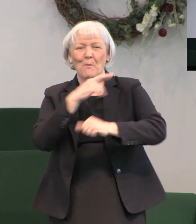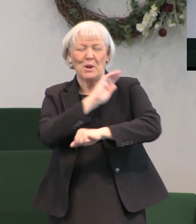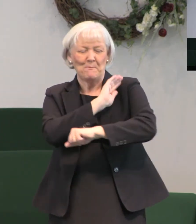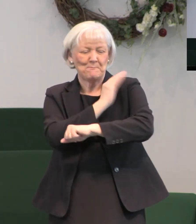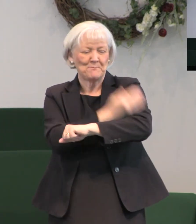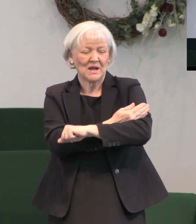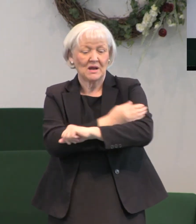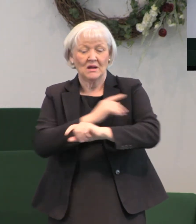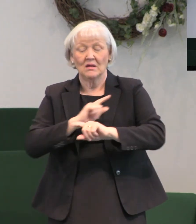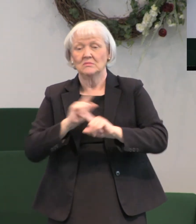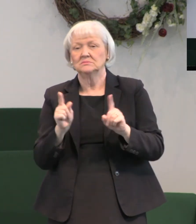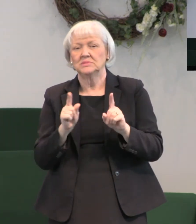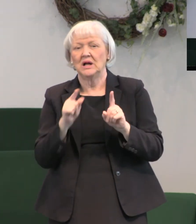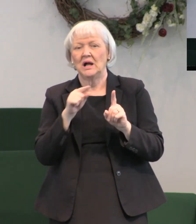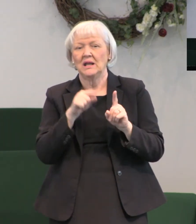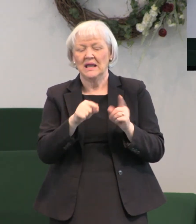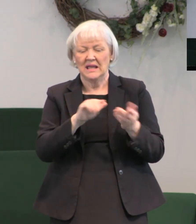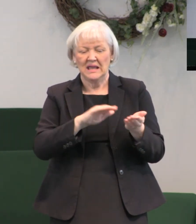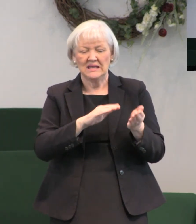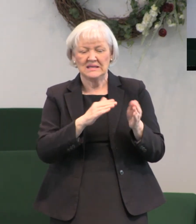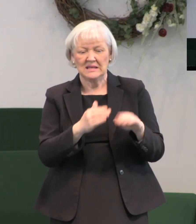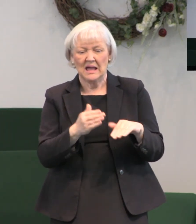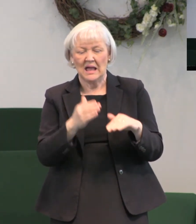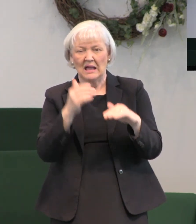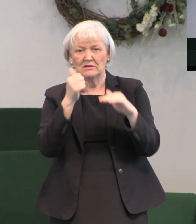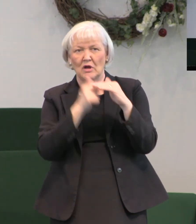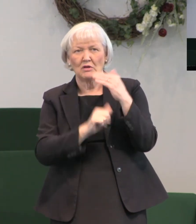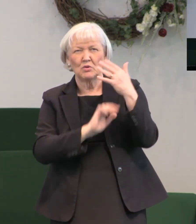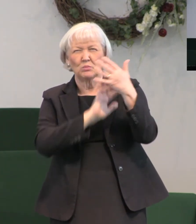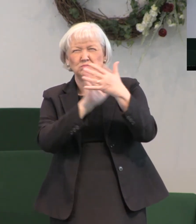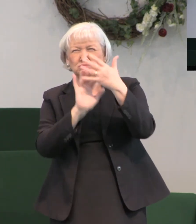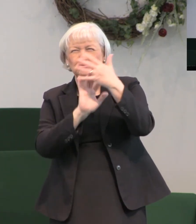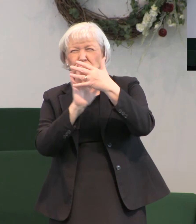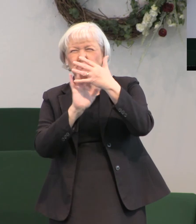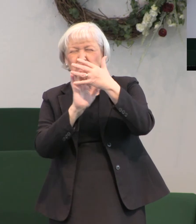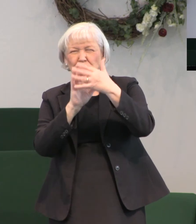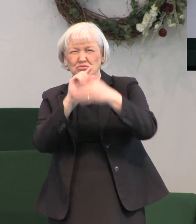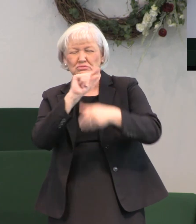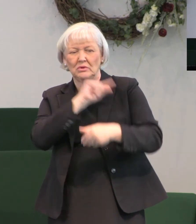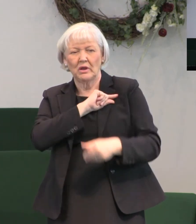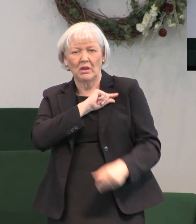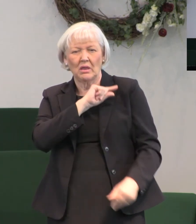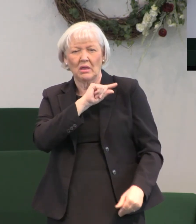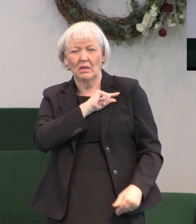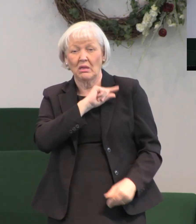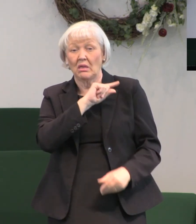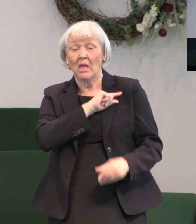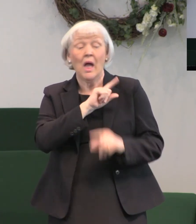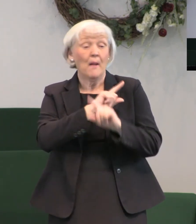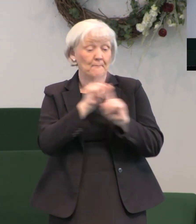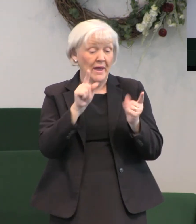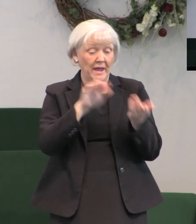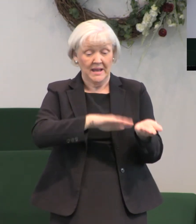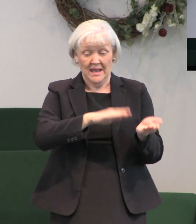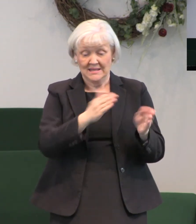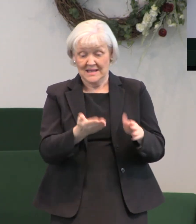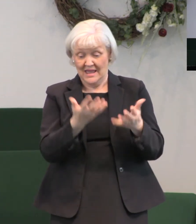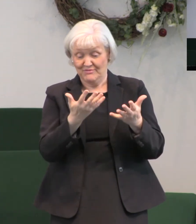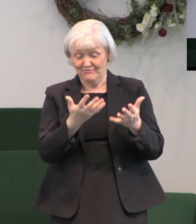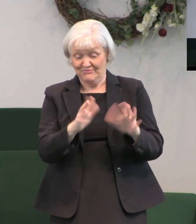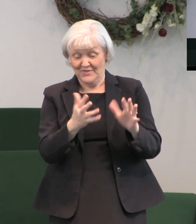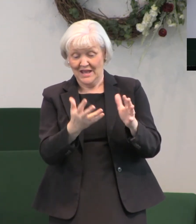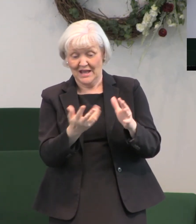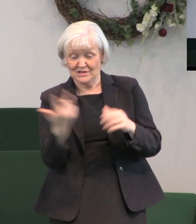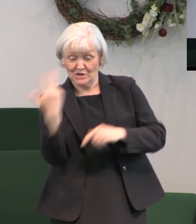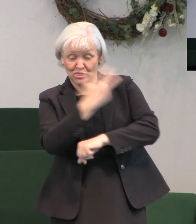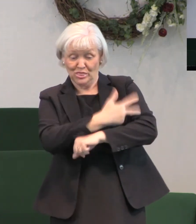case, died under a cloud of guilt. But when Jesus rose from the dead by the power of the Holy Spirit,